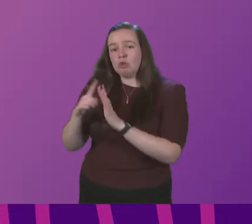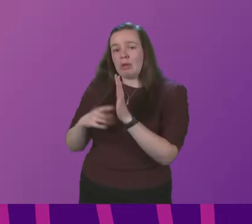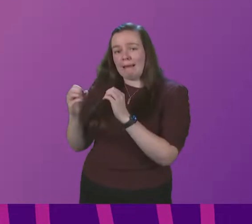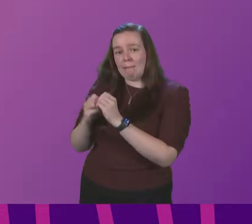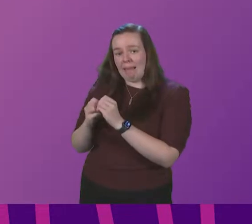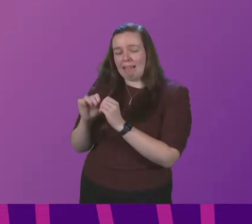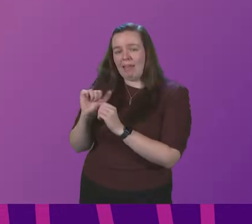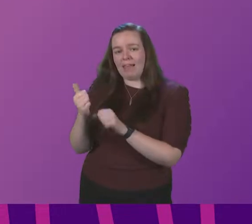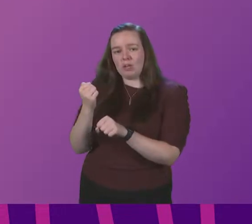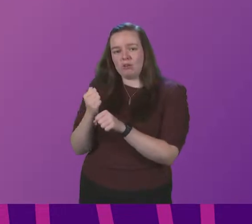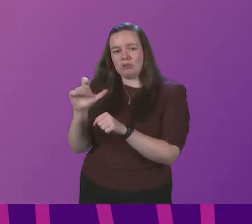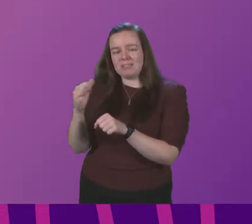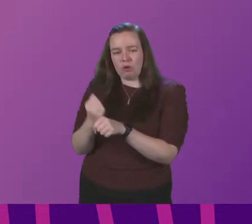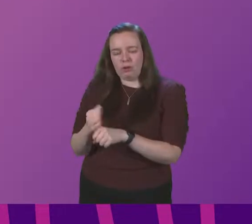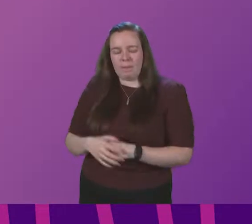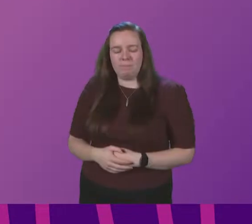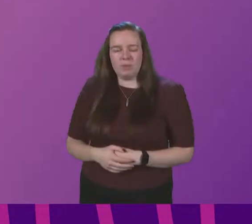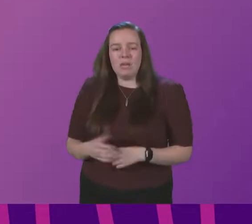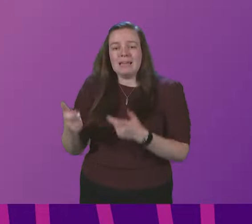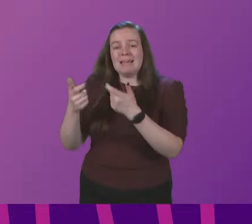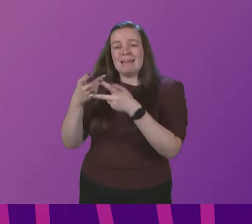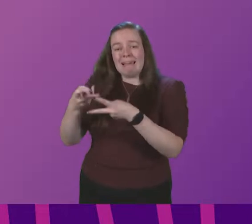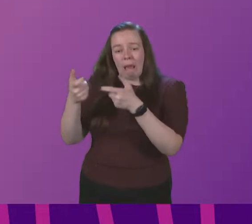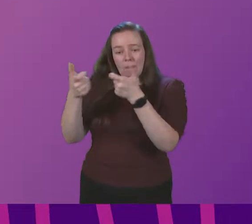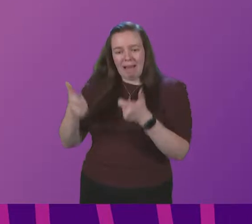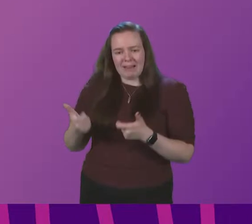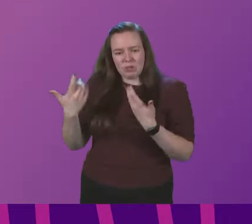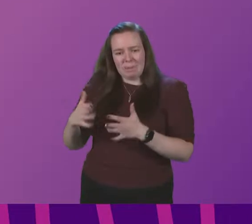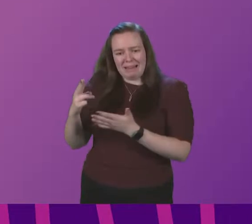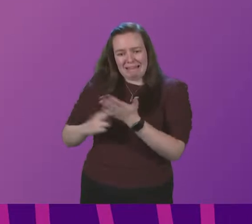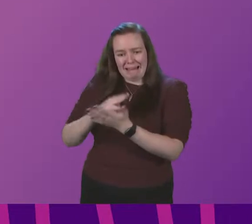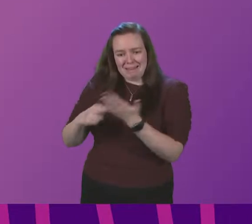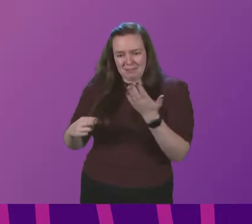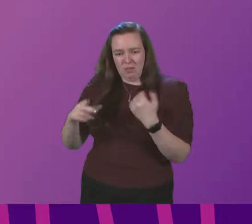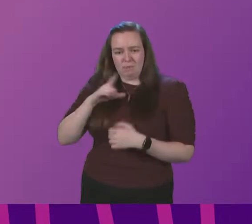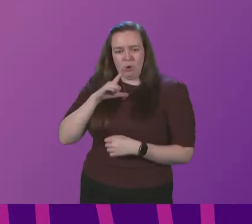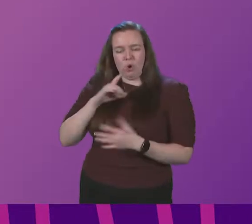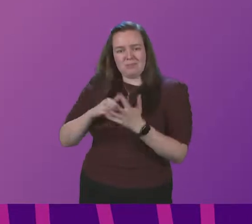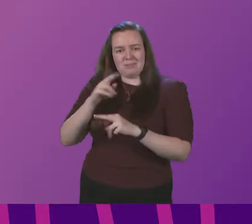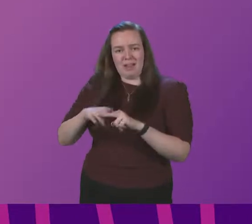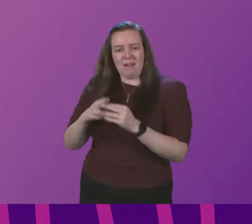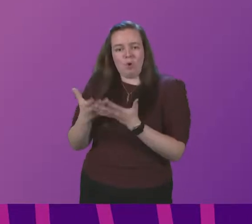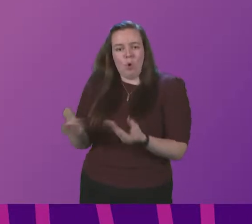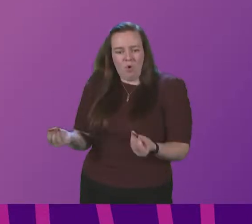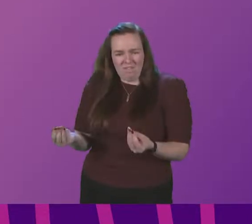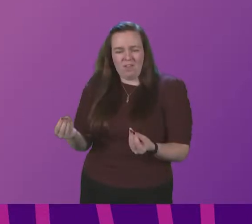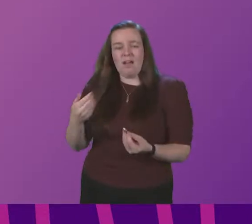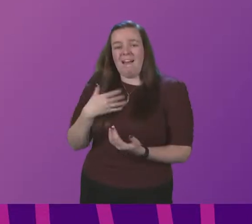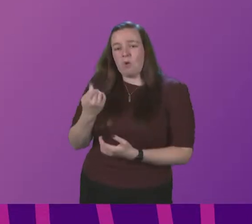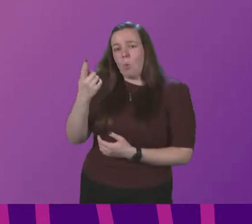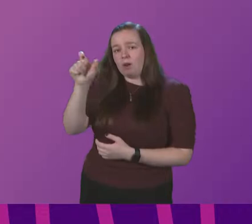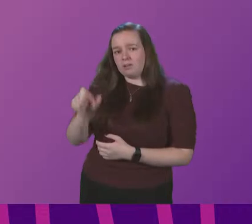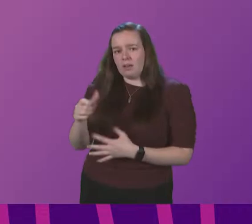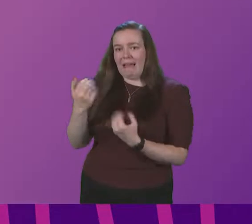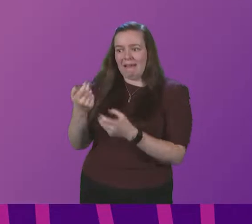followed by Christine Graham. Care packages are being cancelled as we speak due to staff absence. I have a constituent who had